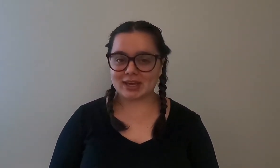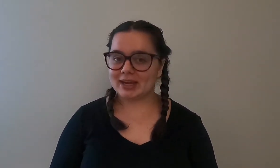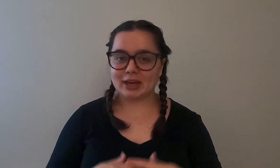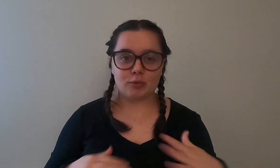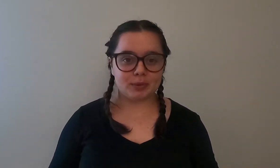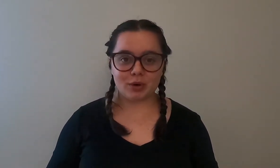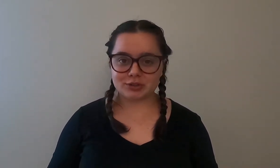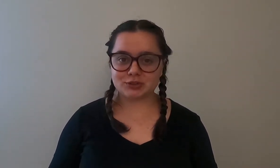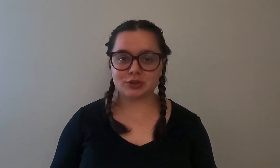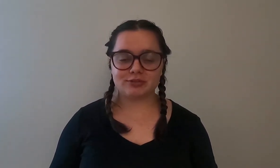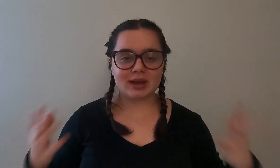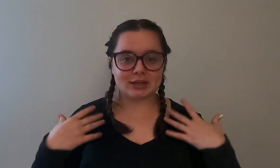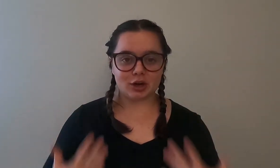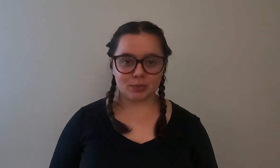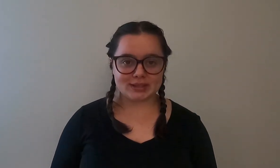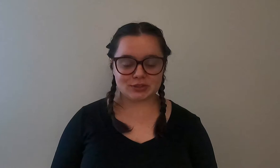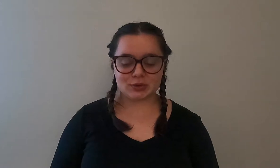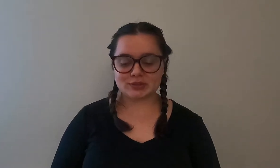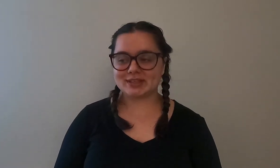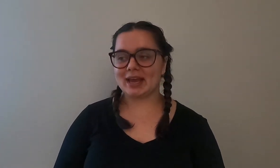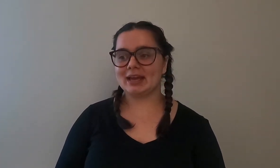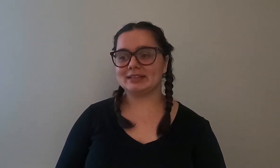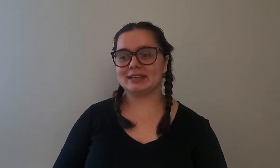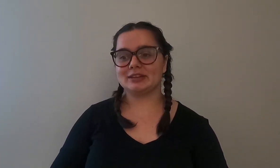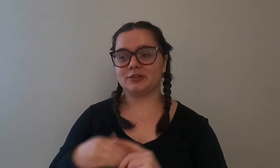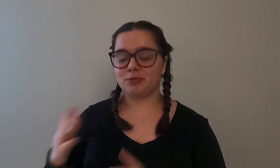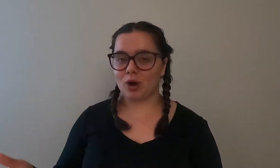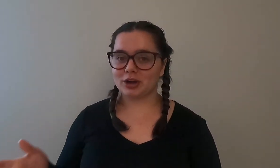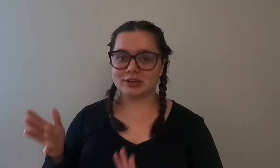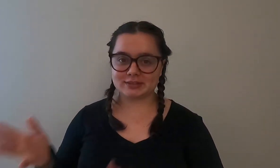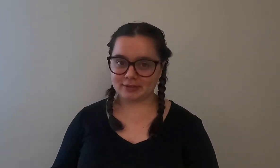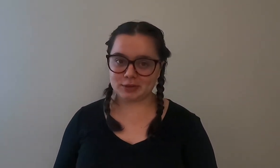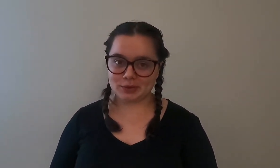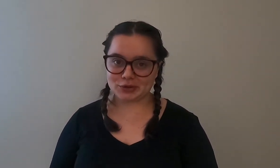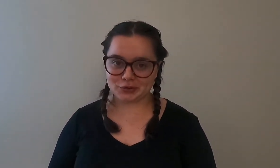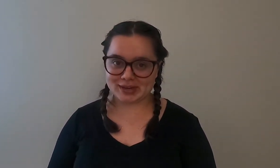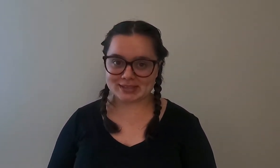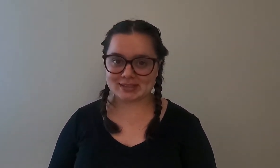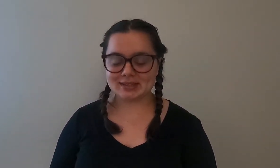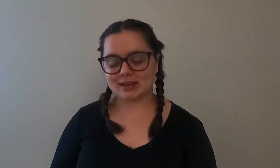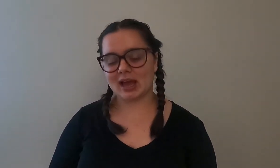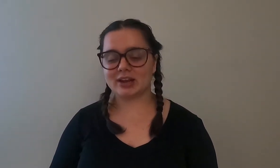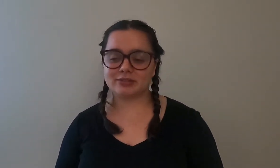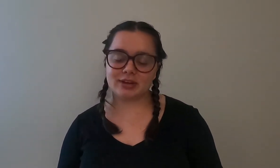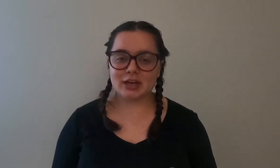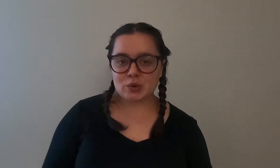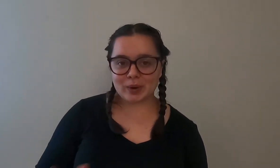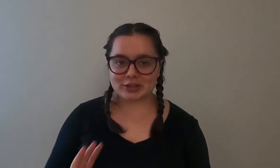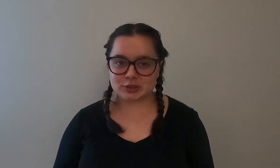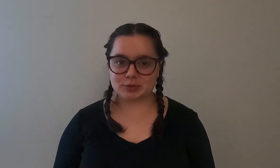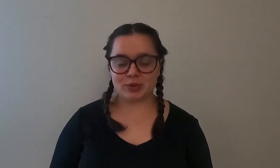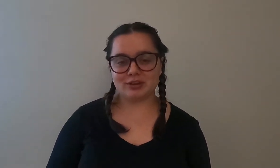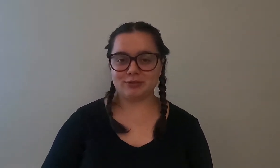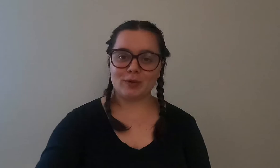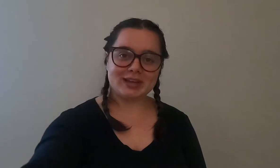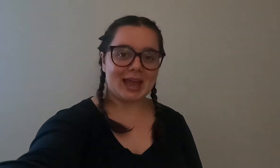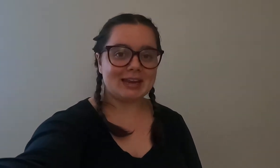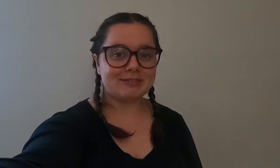going to get open water certified in our wetsuits and the water is 51 degrees kind of ranges between 48 and